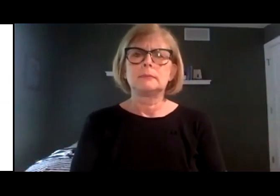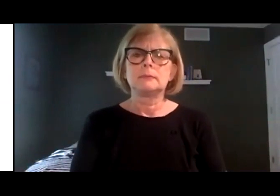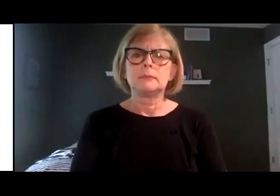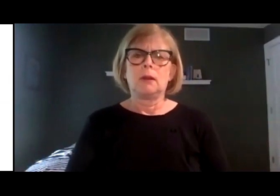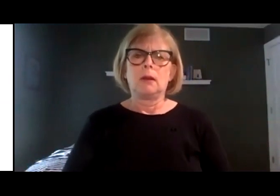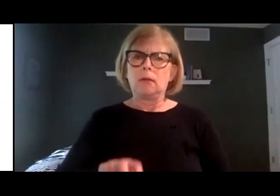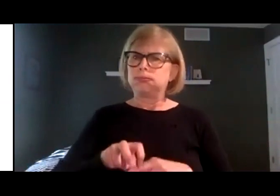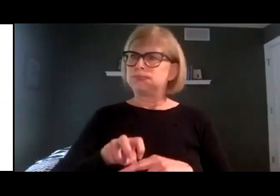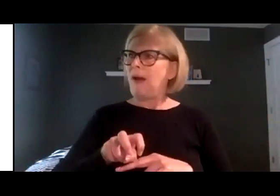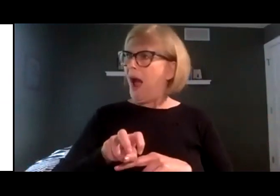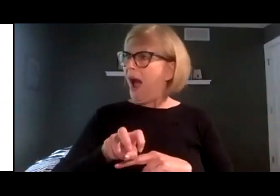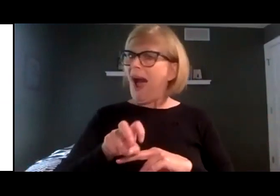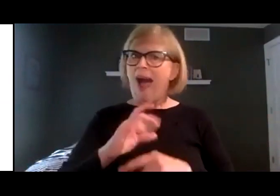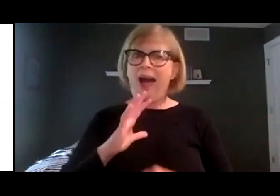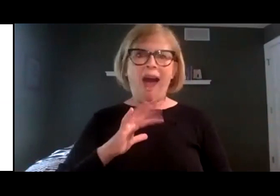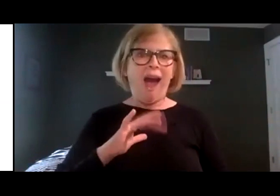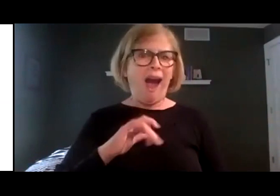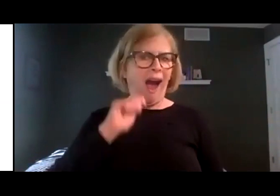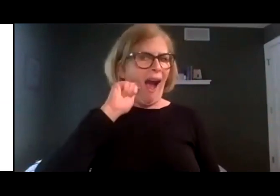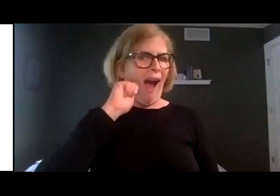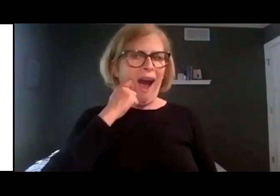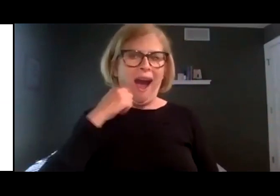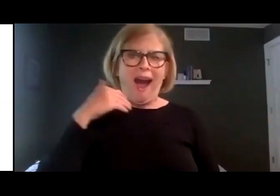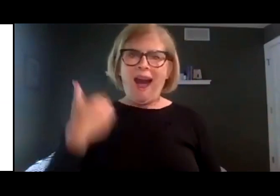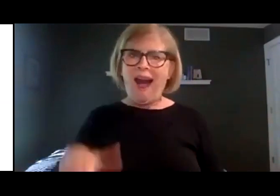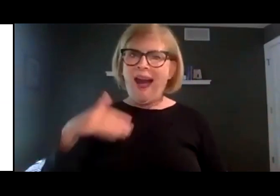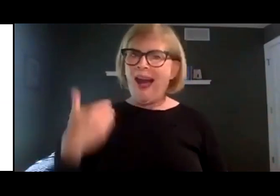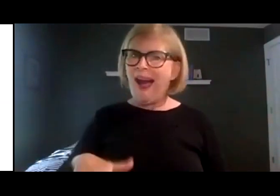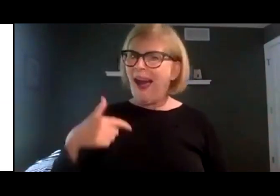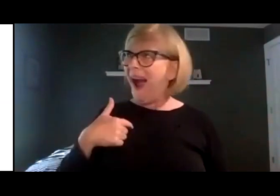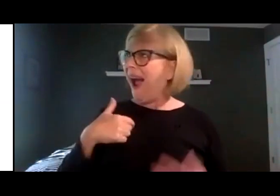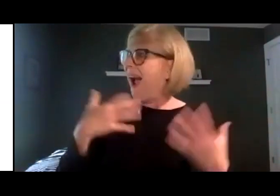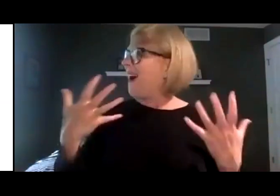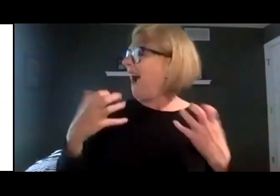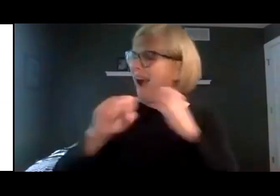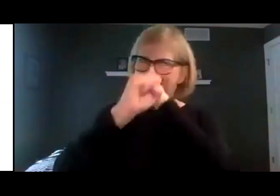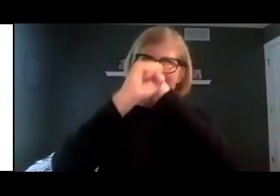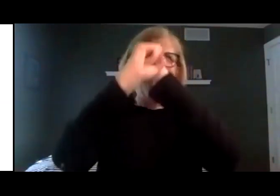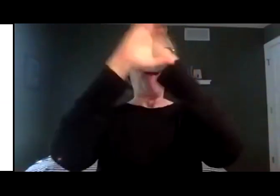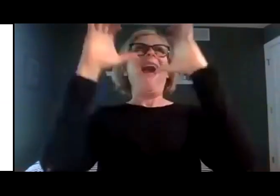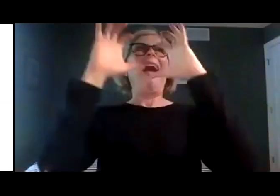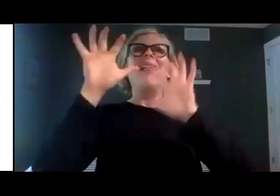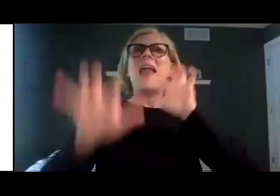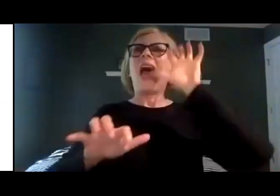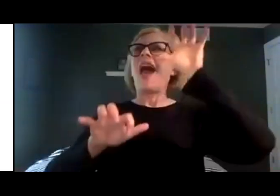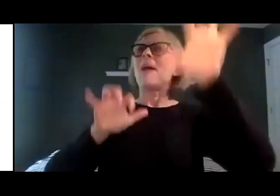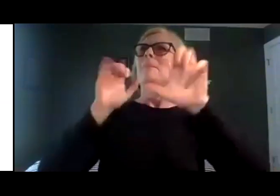Could this be a mountain? He wondered. I've always wanted to climb a mountain.